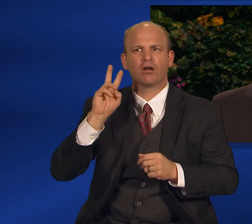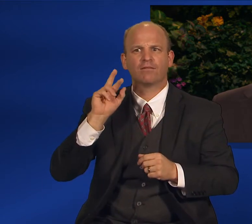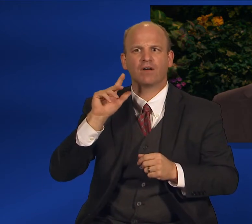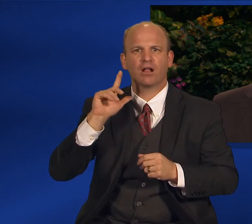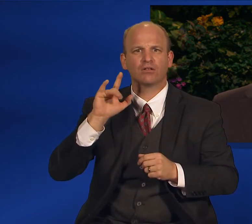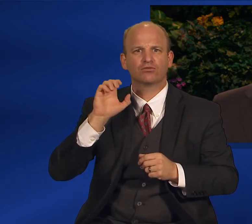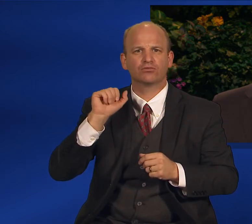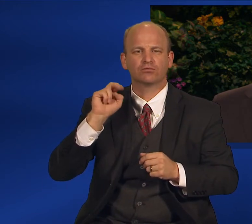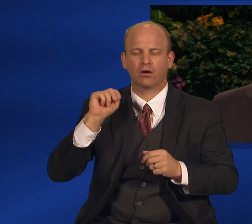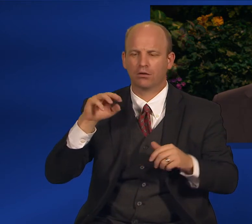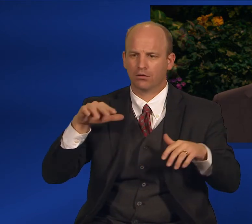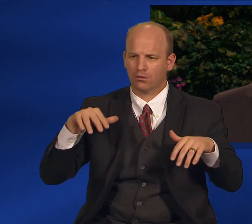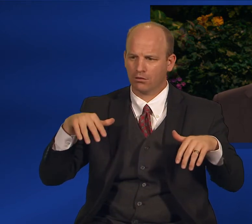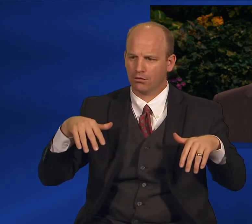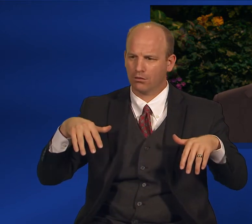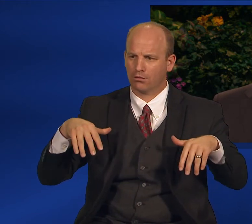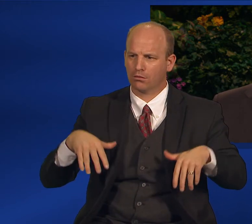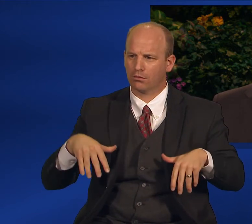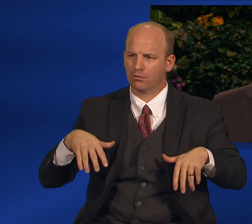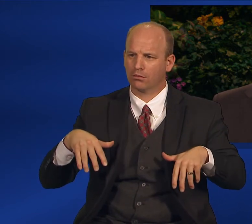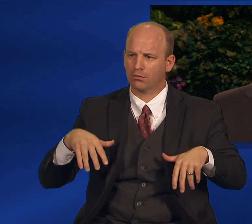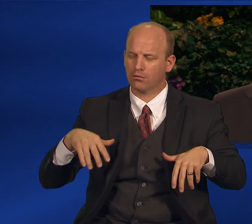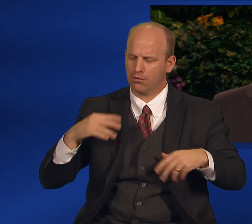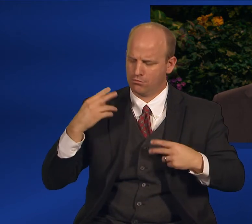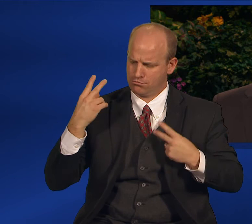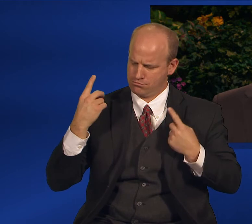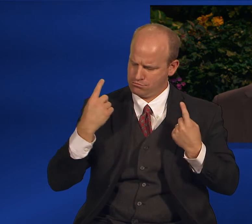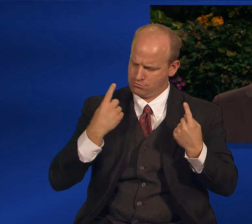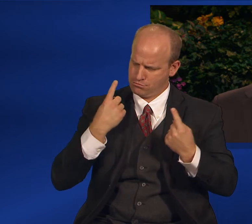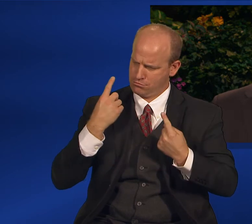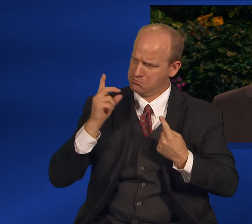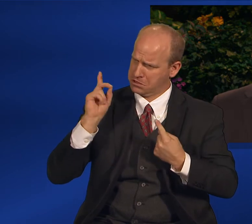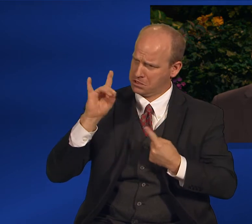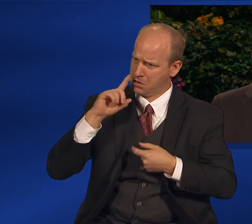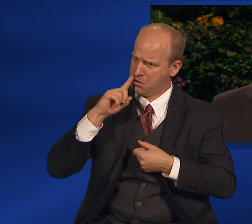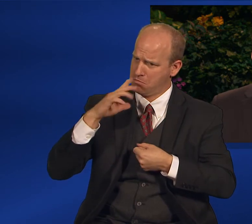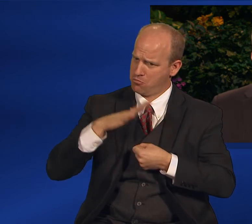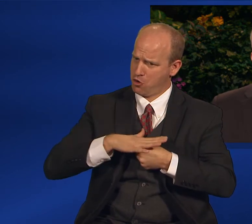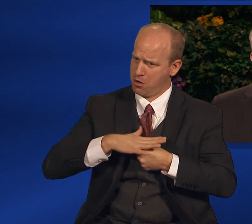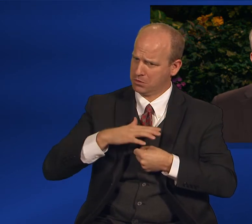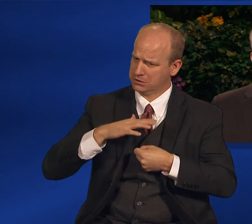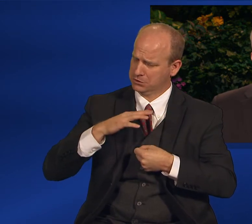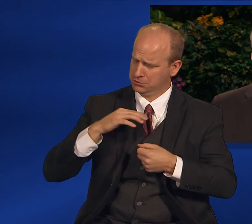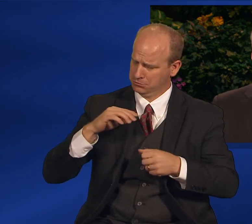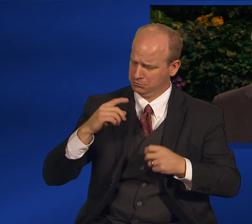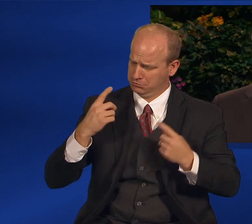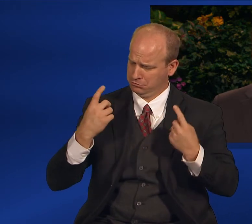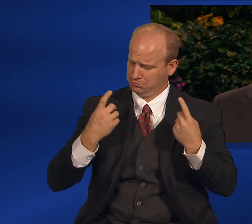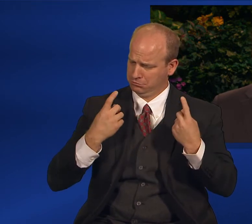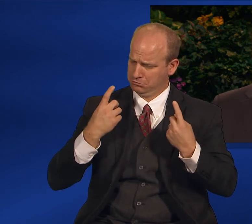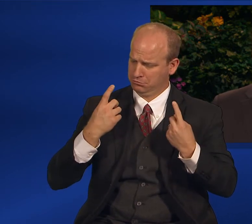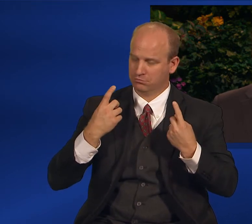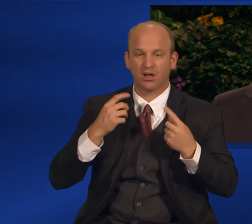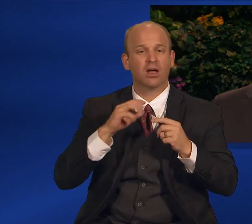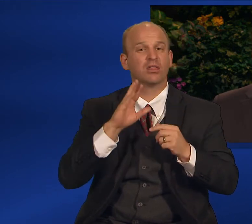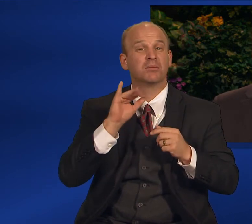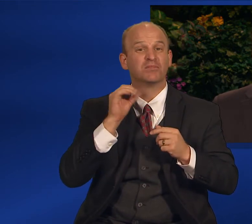promise, stood confounded. The bishop continued solemnly, John Valjean, my brother,